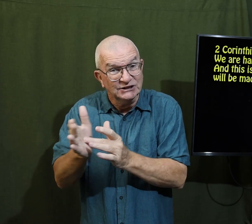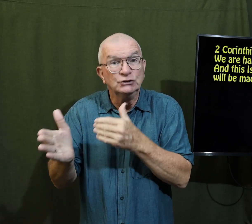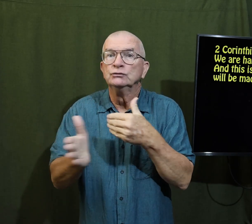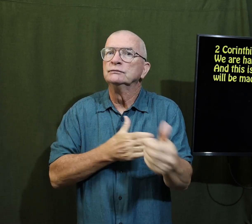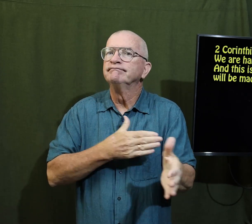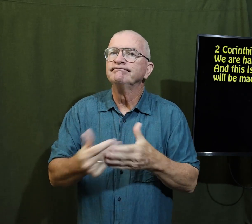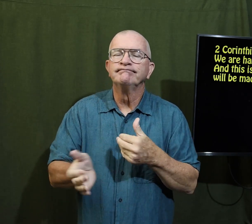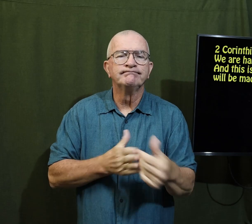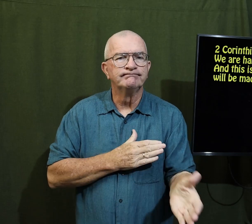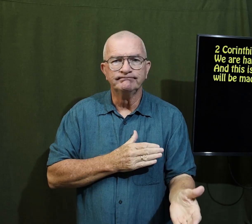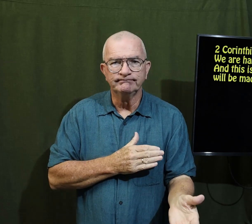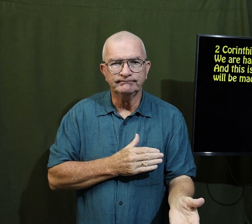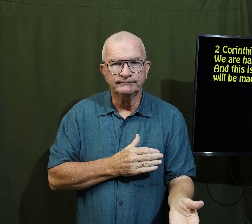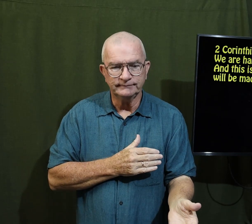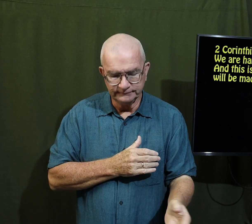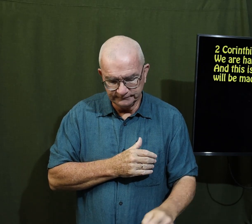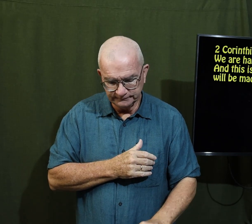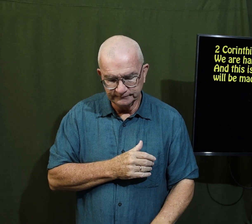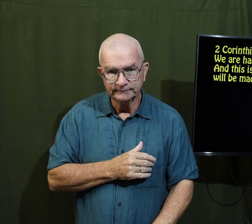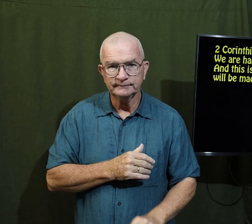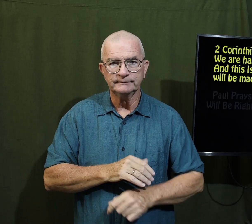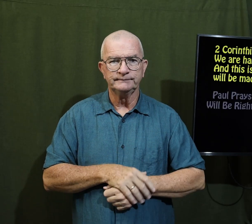continue to believe in Jesus no matter what